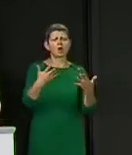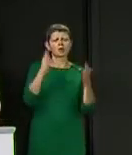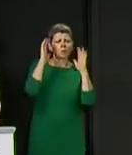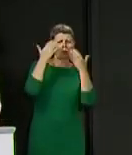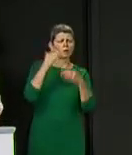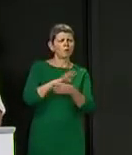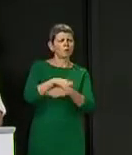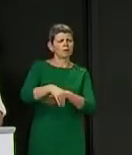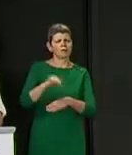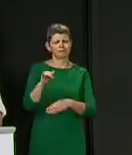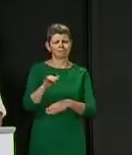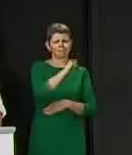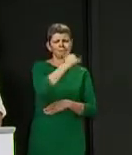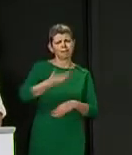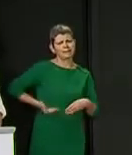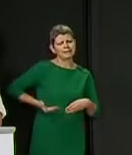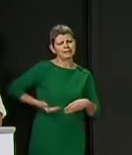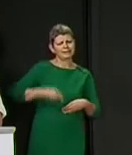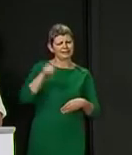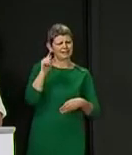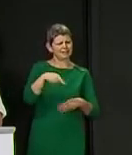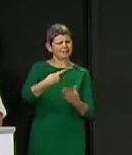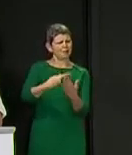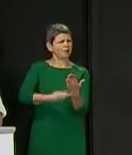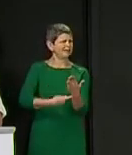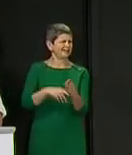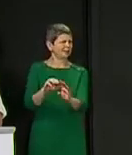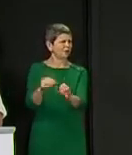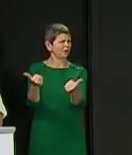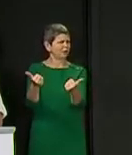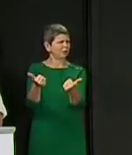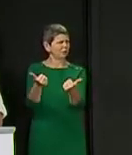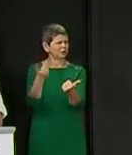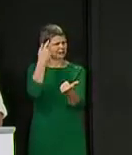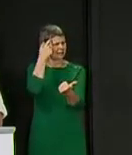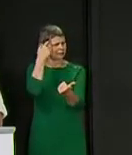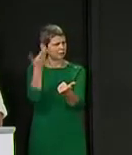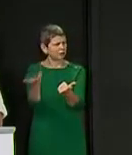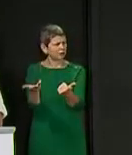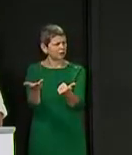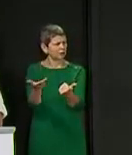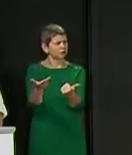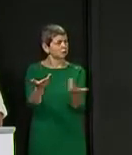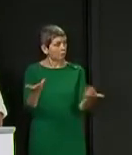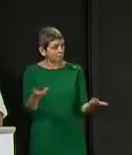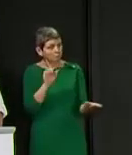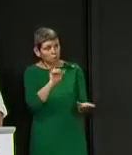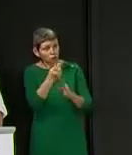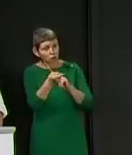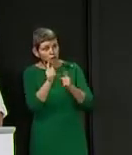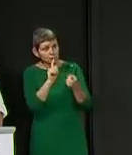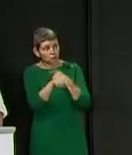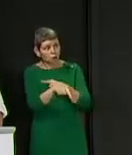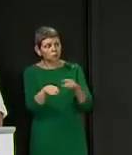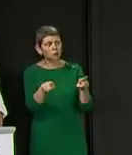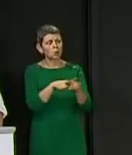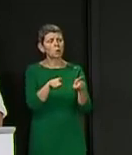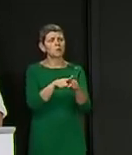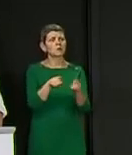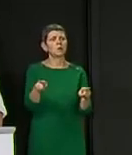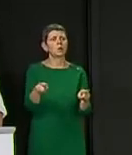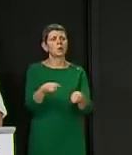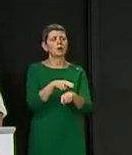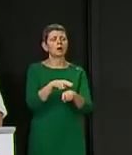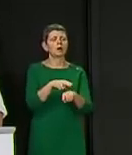-conceived policy. First Minister, I'd ask how you react to that. And also to the Chief Constable, with the regulations being laid later than we expected, and the Scottish